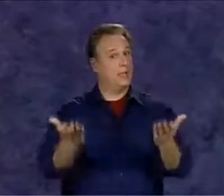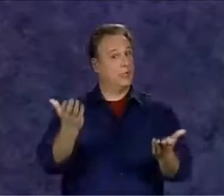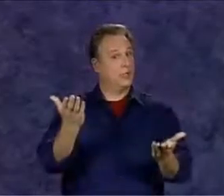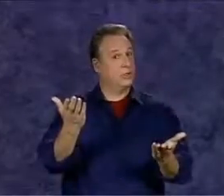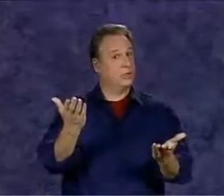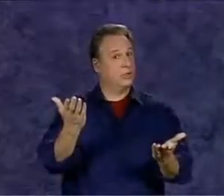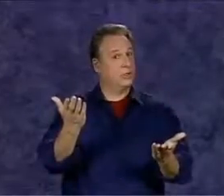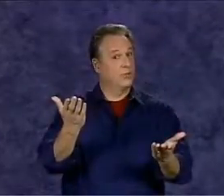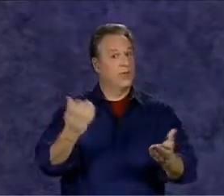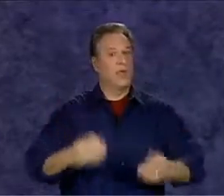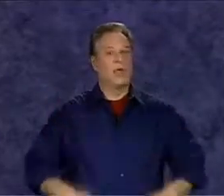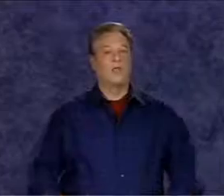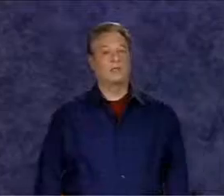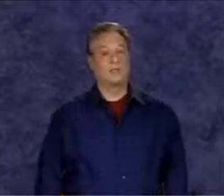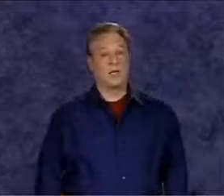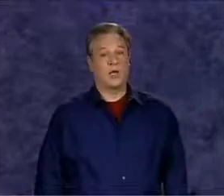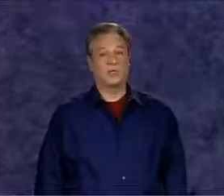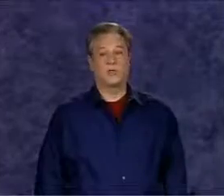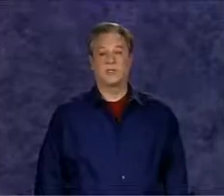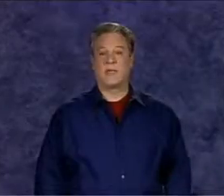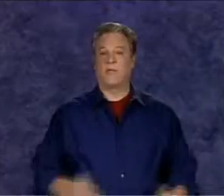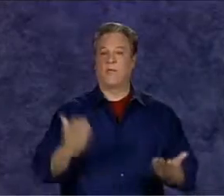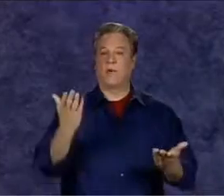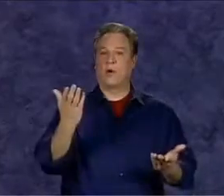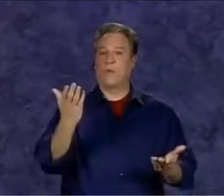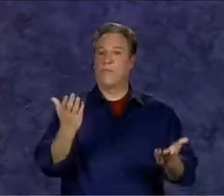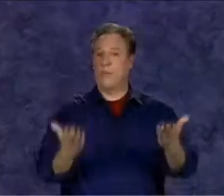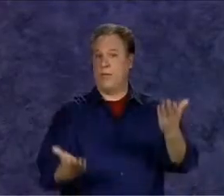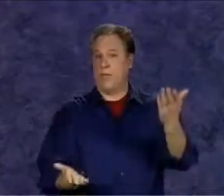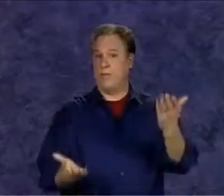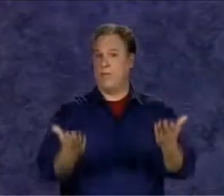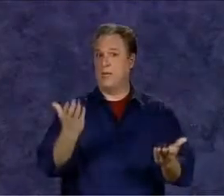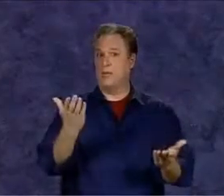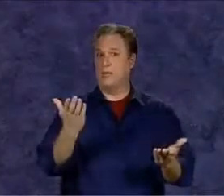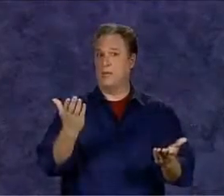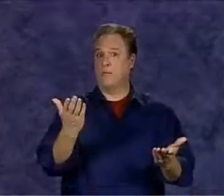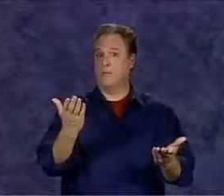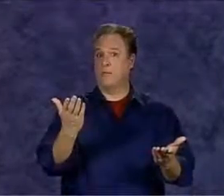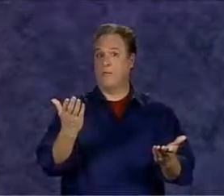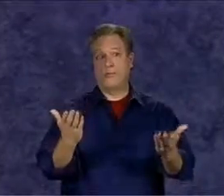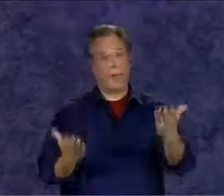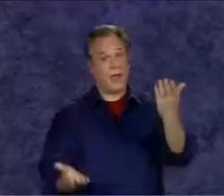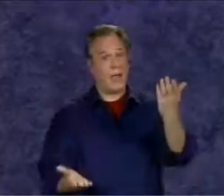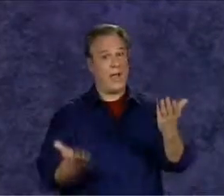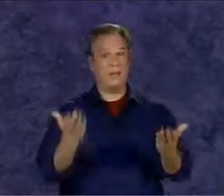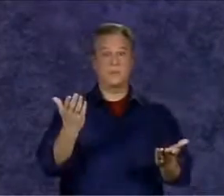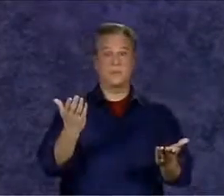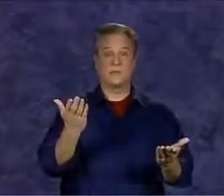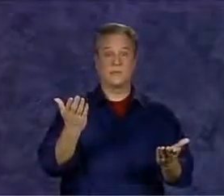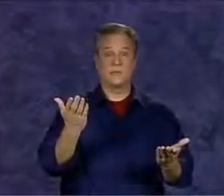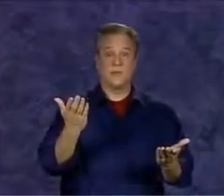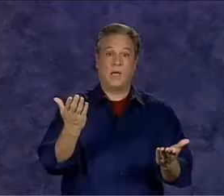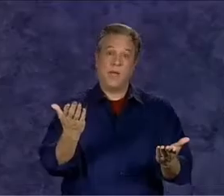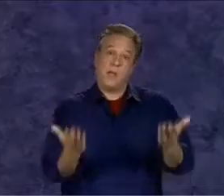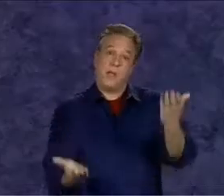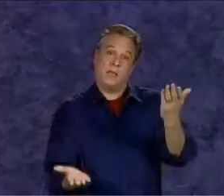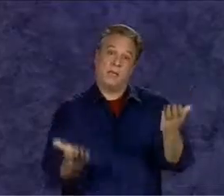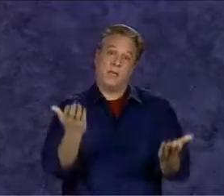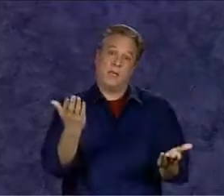do this is also the sign for maybe perhaps and possibly